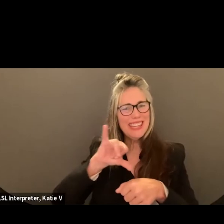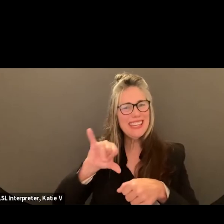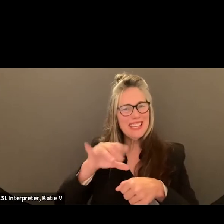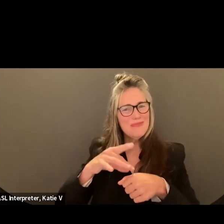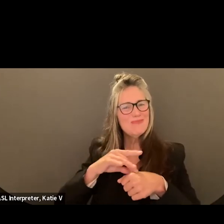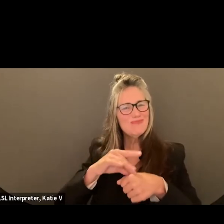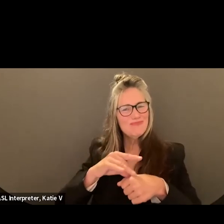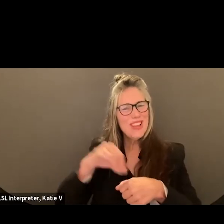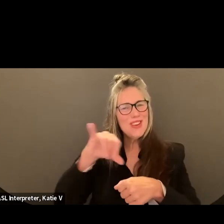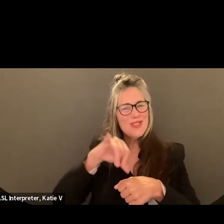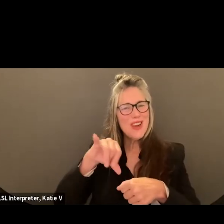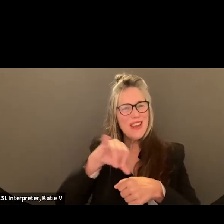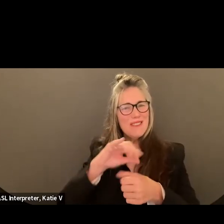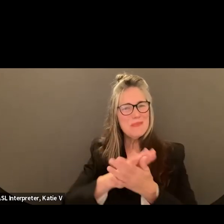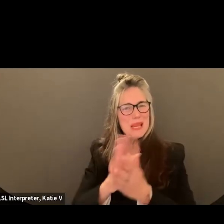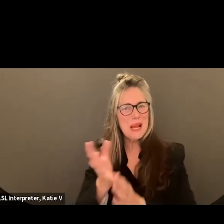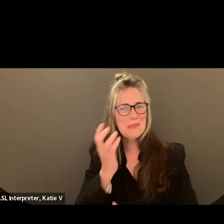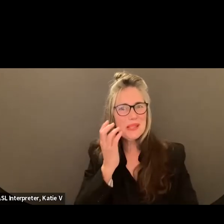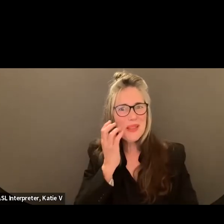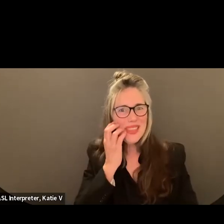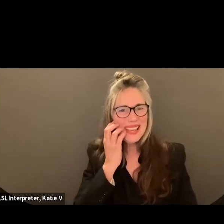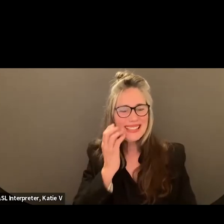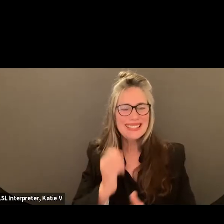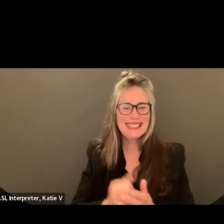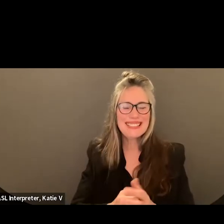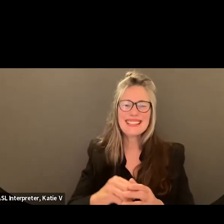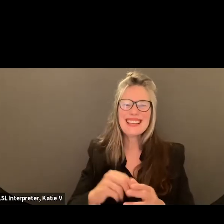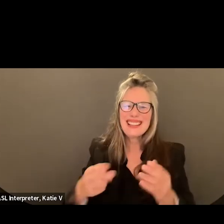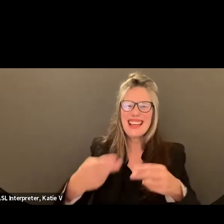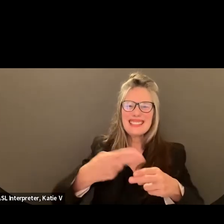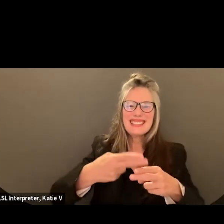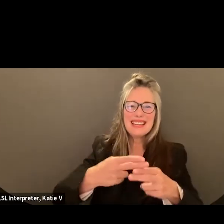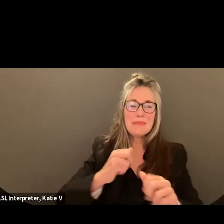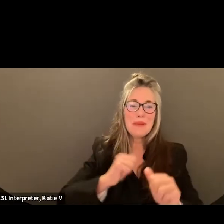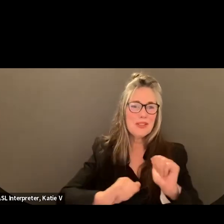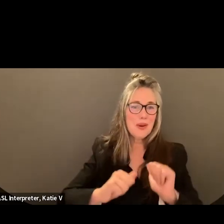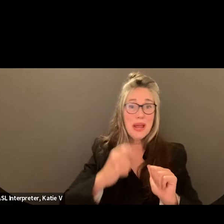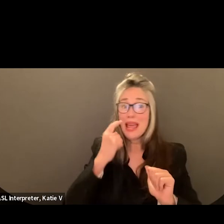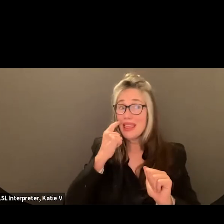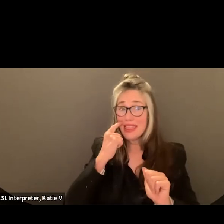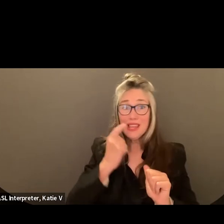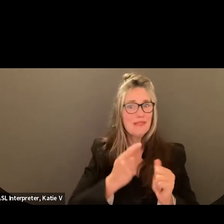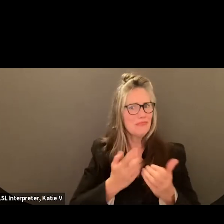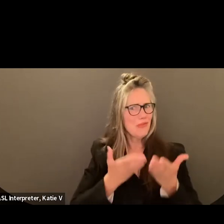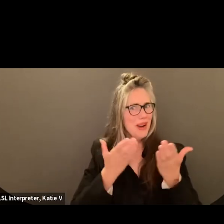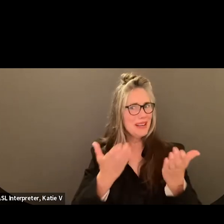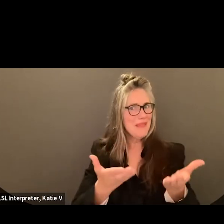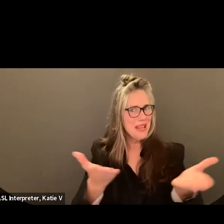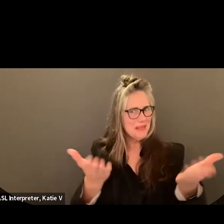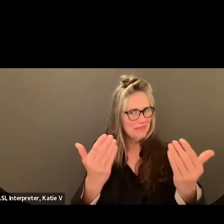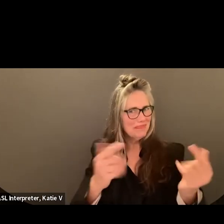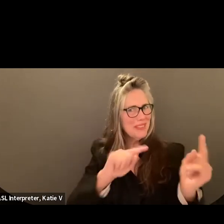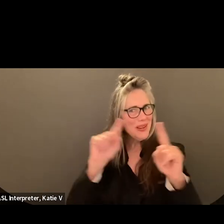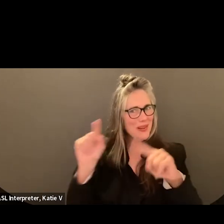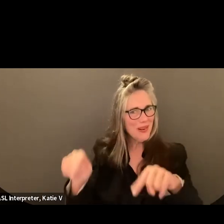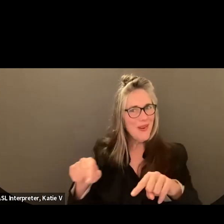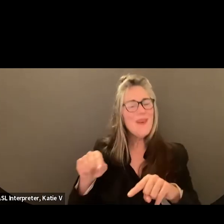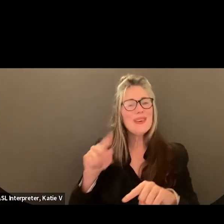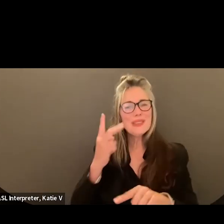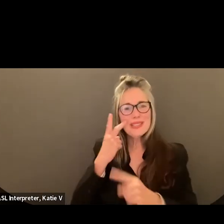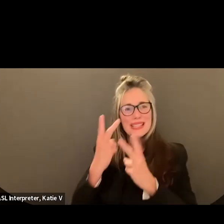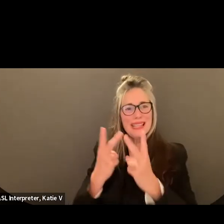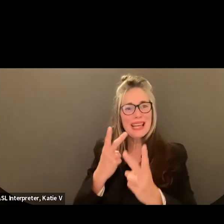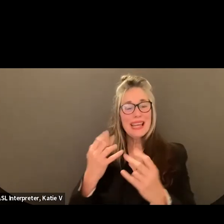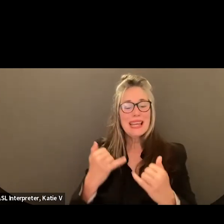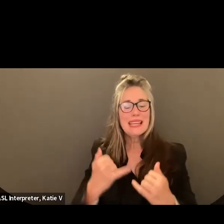say it is definitely worth something that you should all spend time to go and do. I'd like to have you